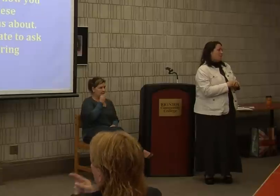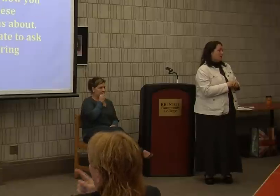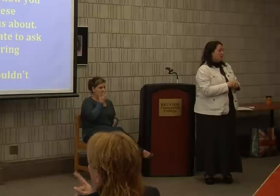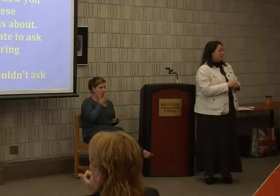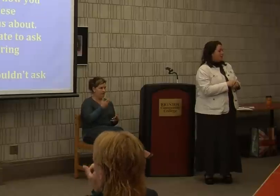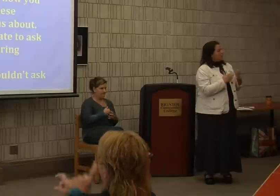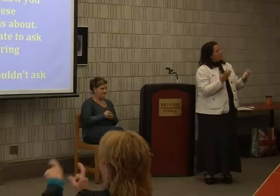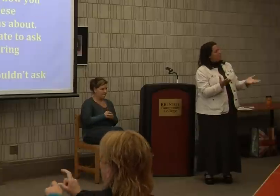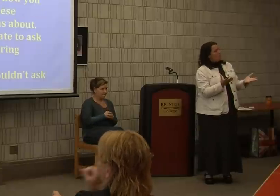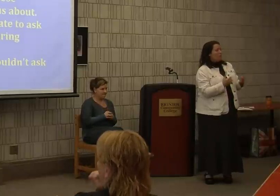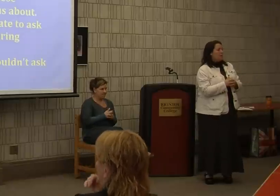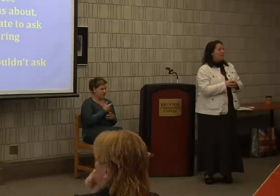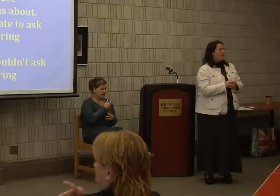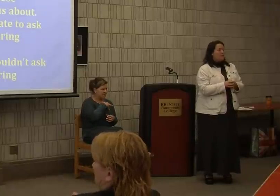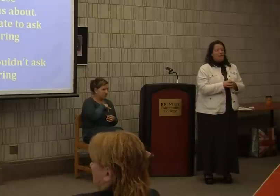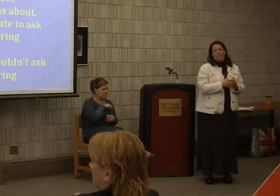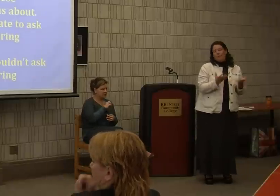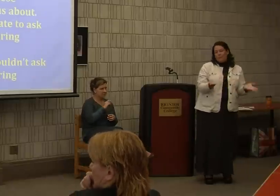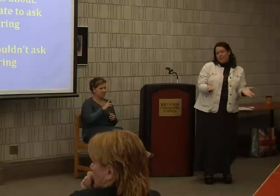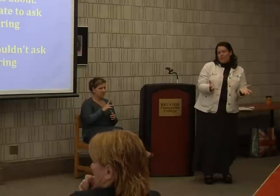person because it's personal and none of your business.